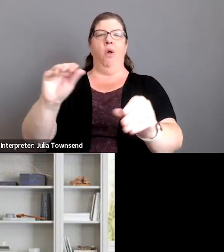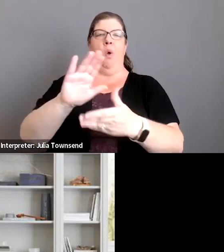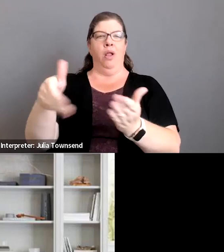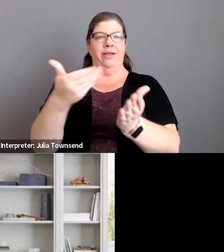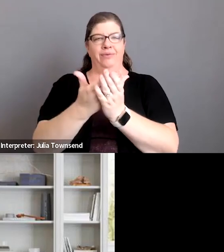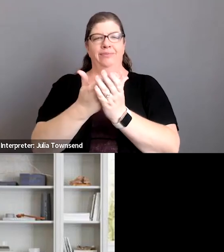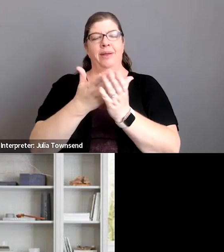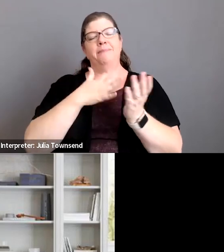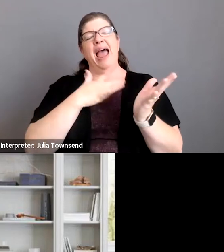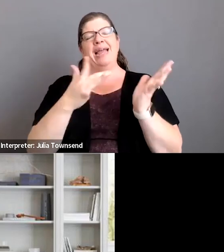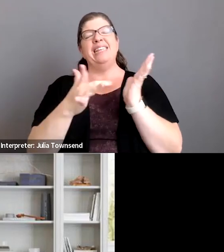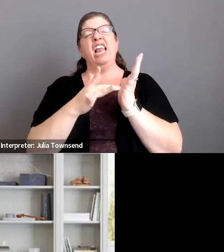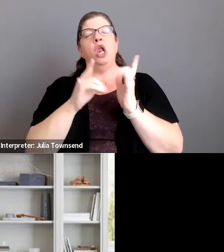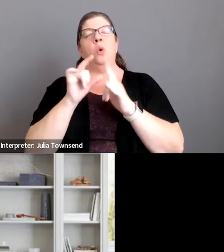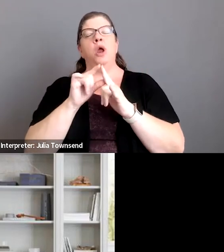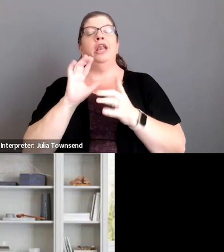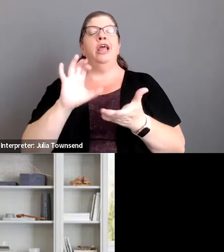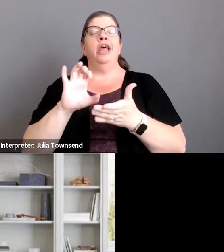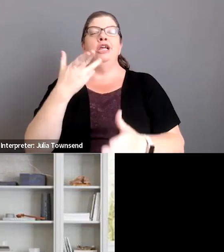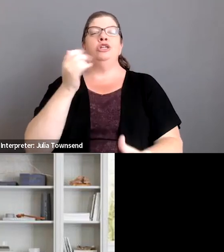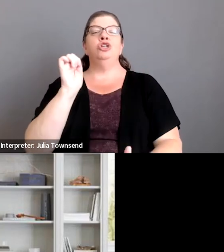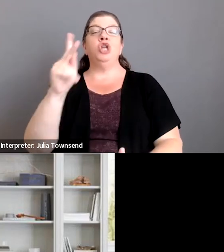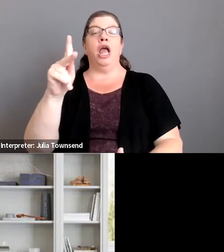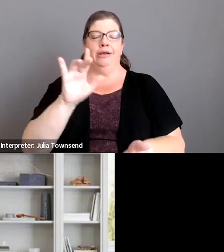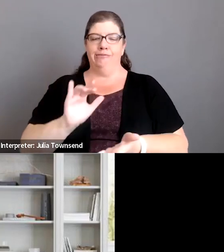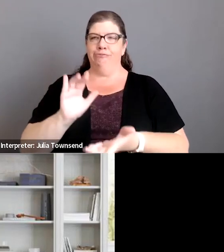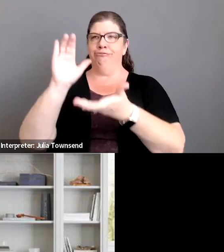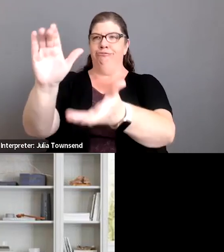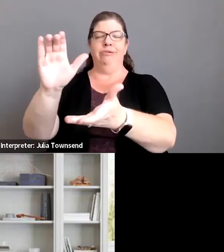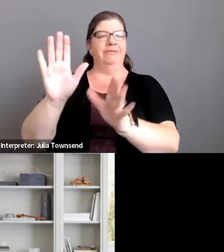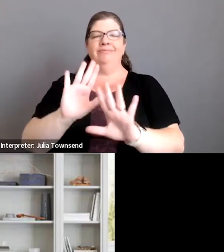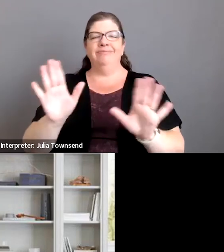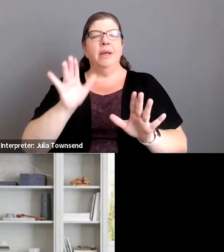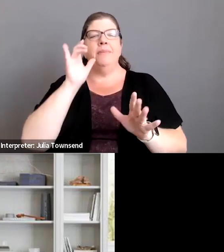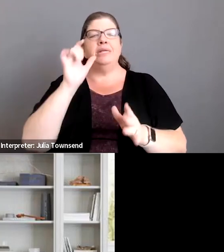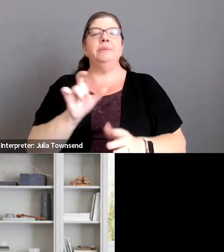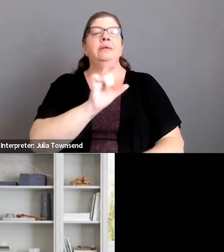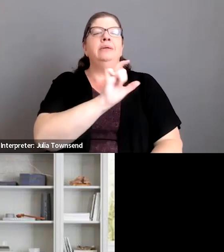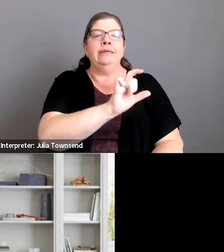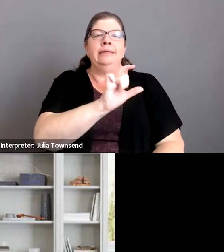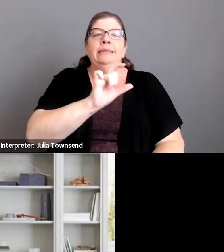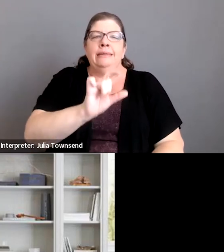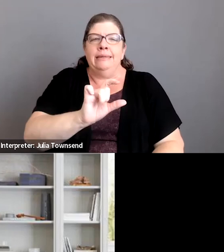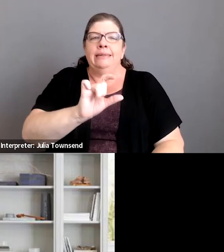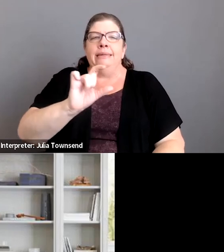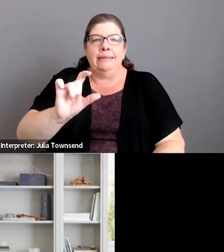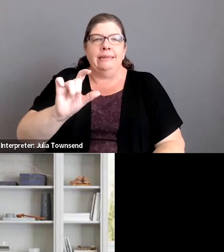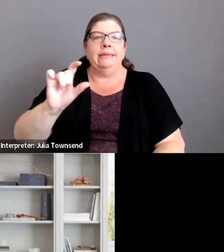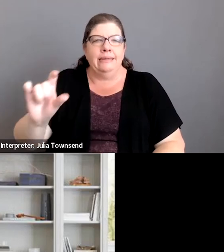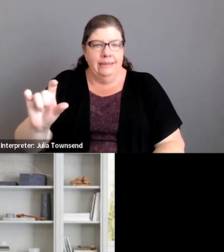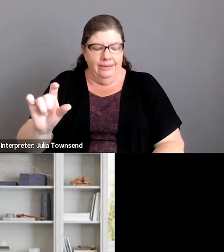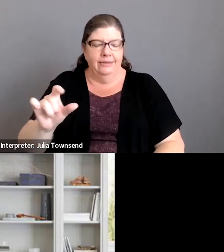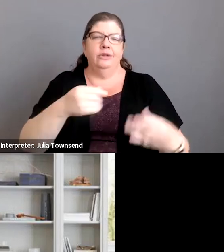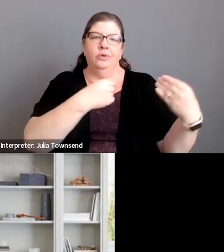to this is my technical term chunk so um they have to be done in increments because